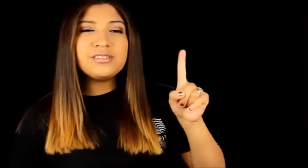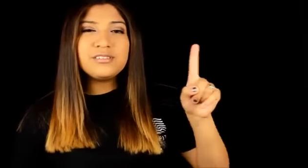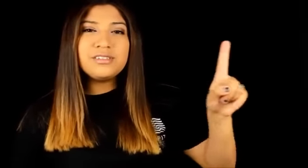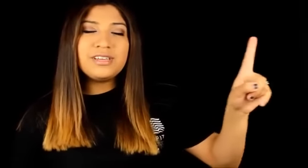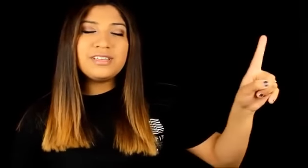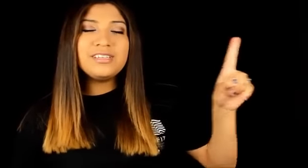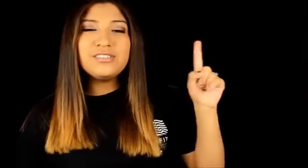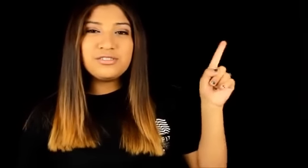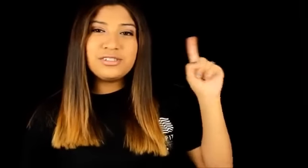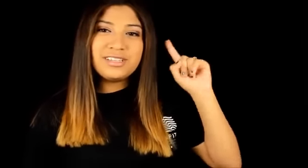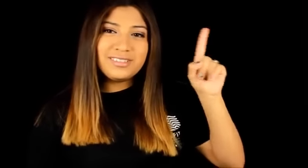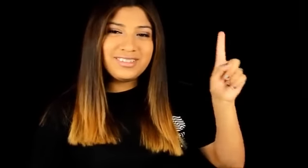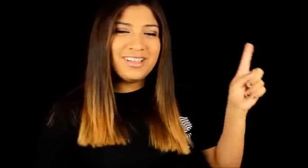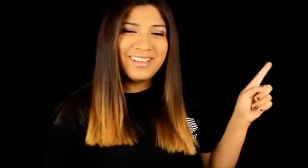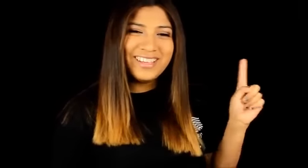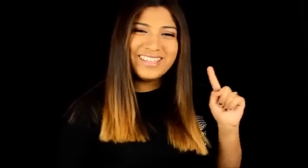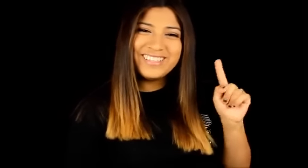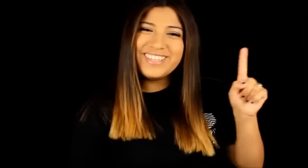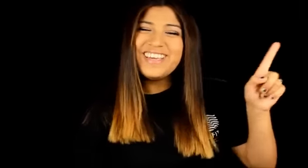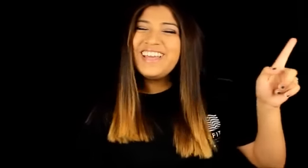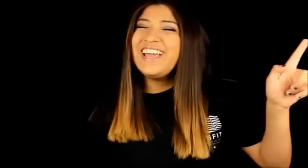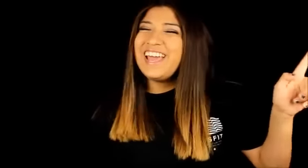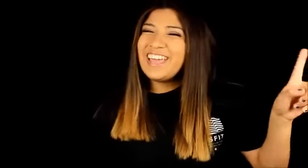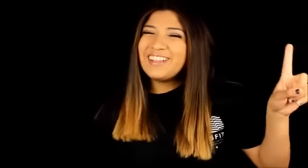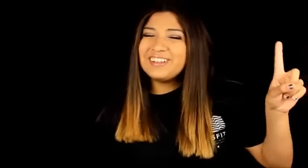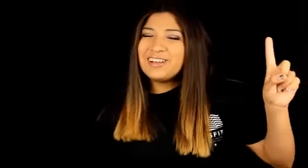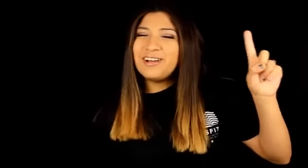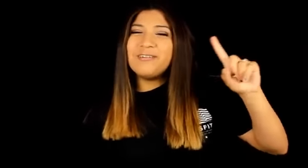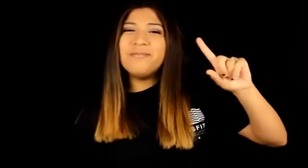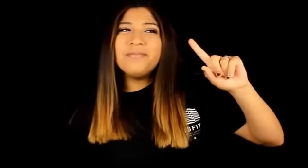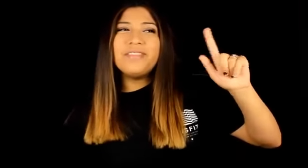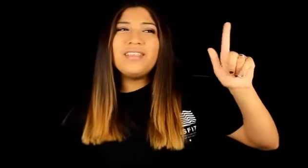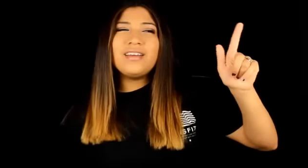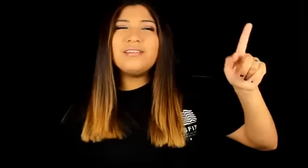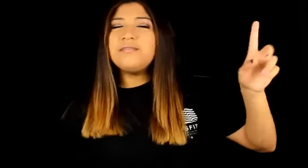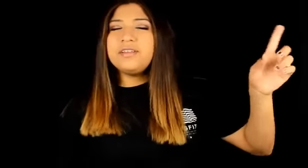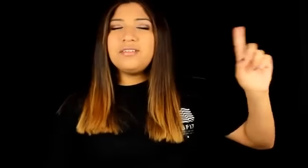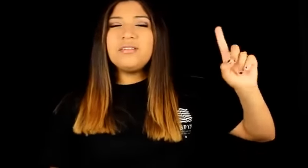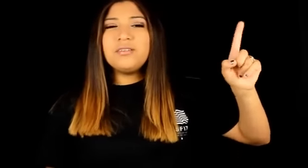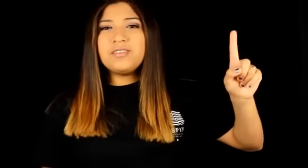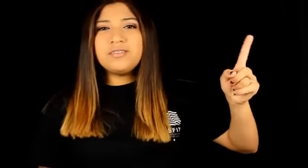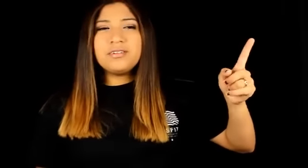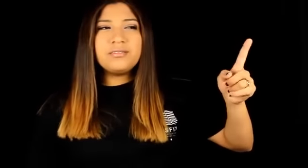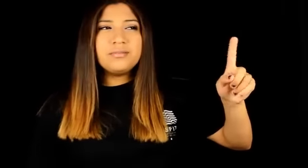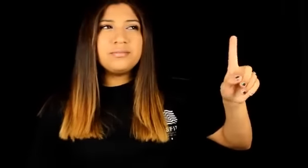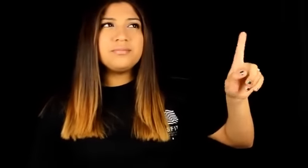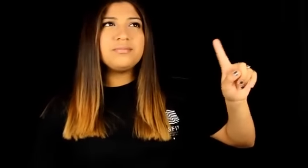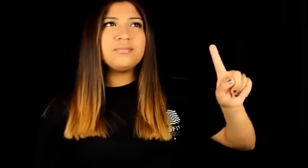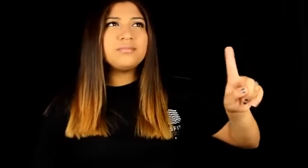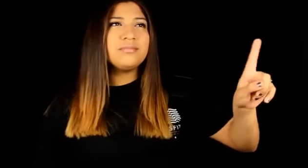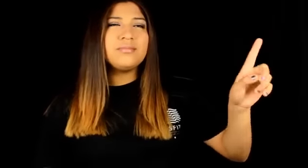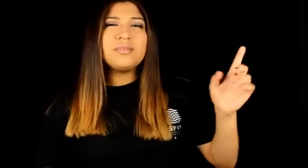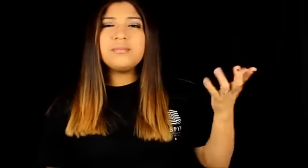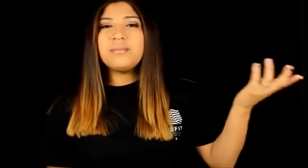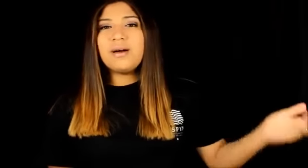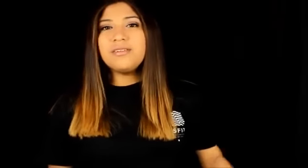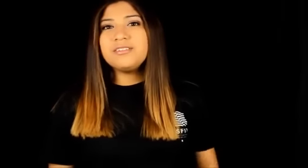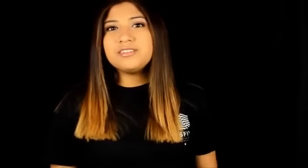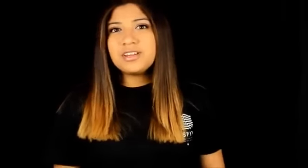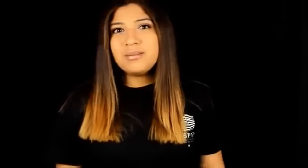Instagram and um I don't know I've never bothered to check